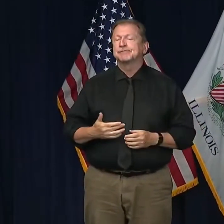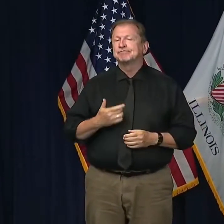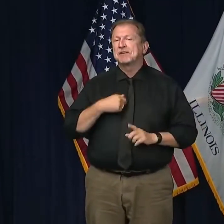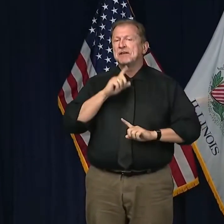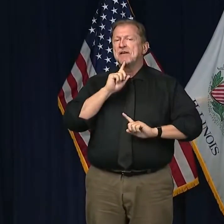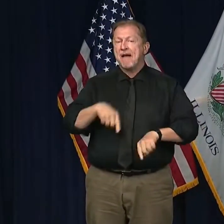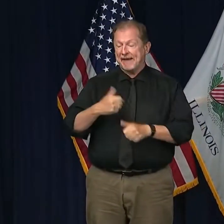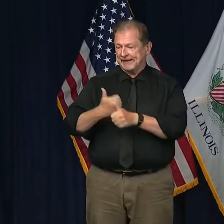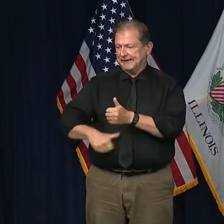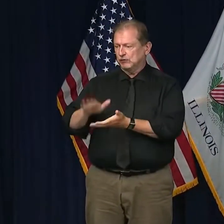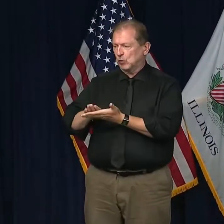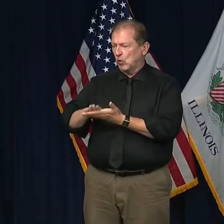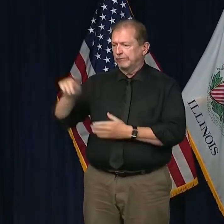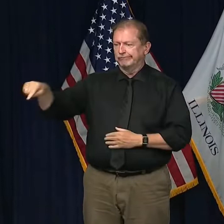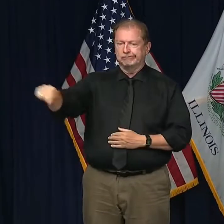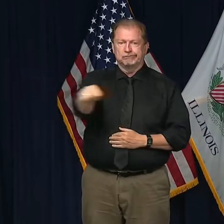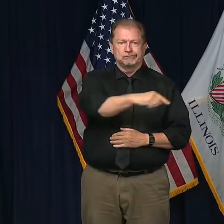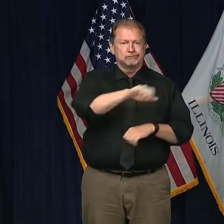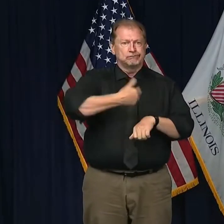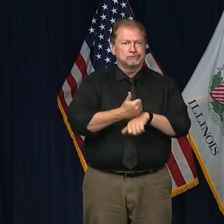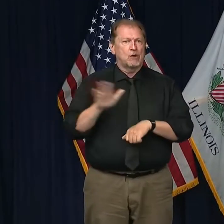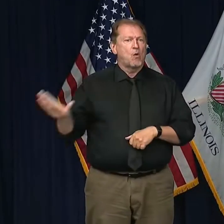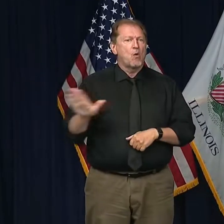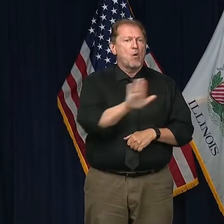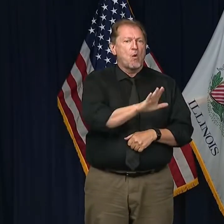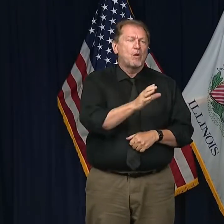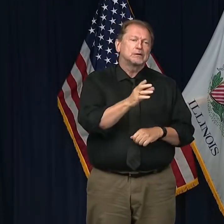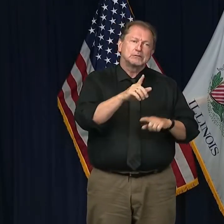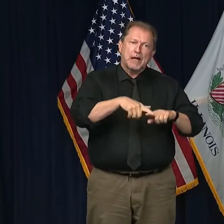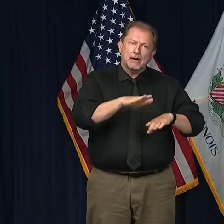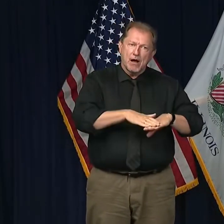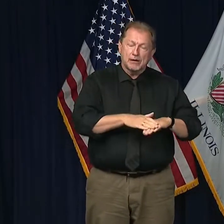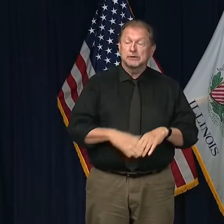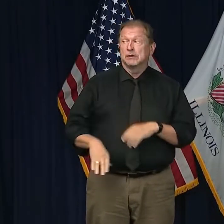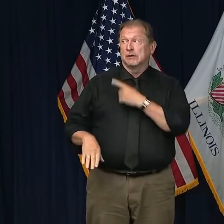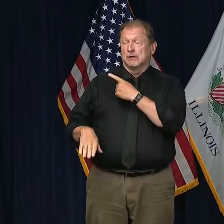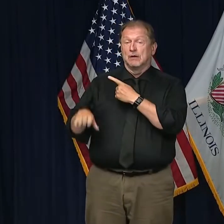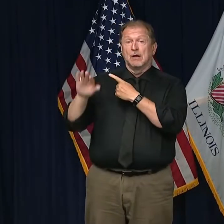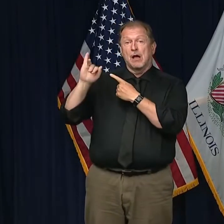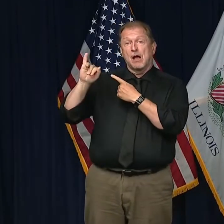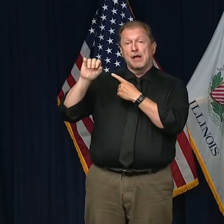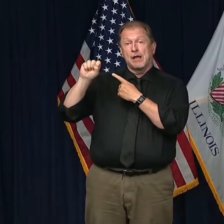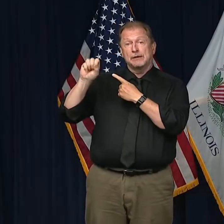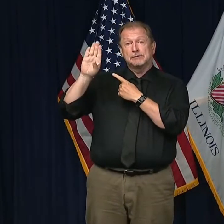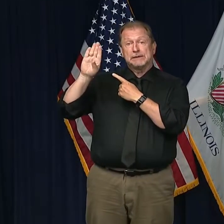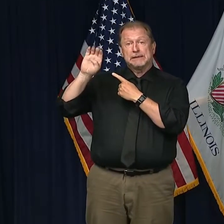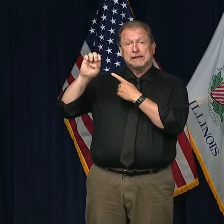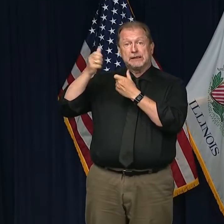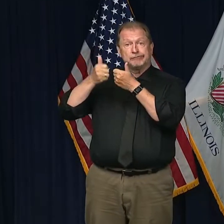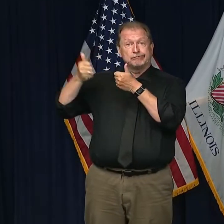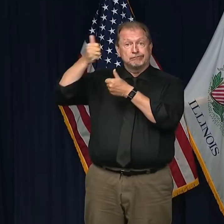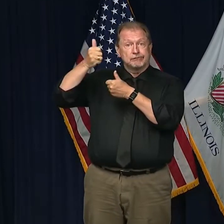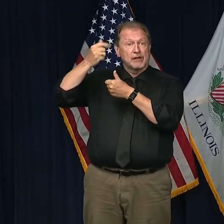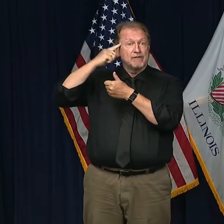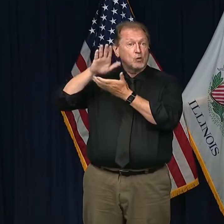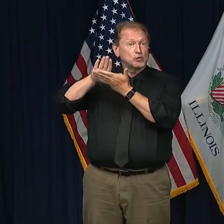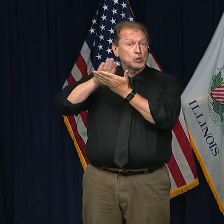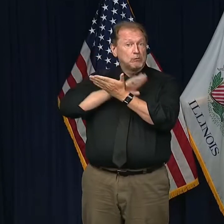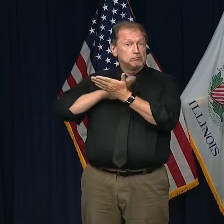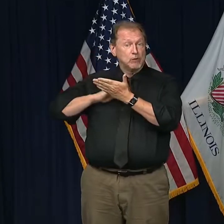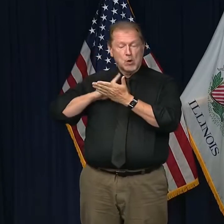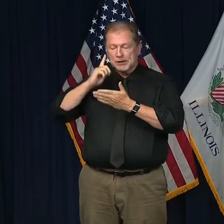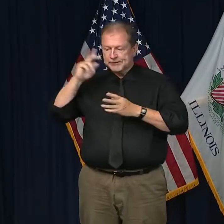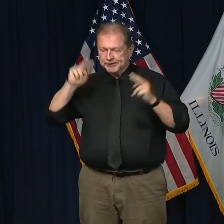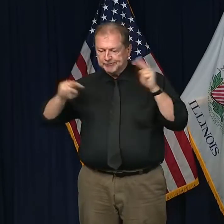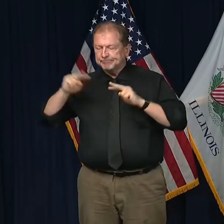ISB has been putting out guidance to make sure that there are some basic requirements like masking